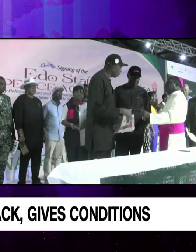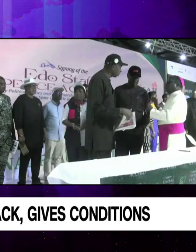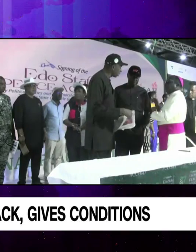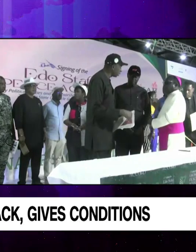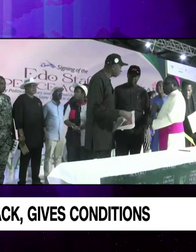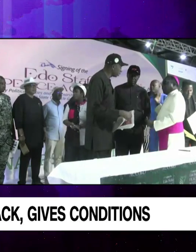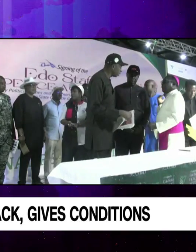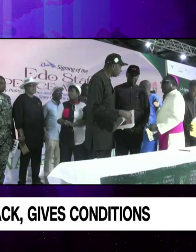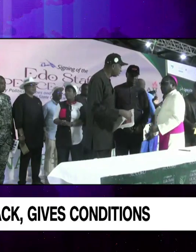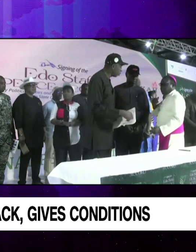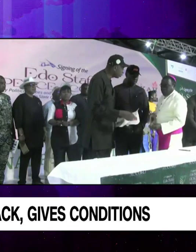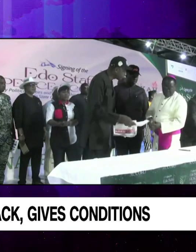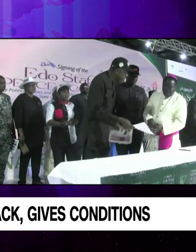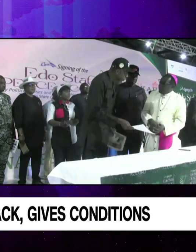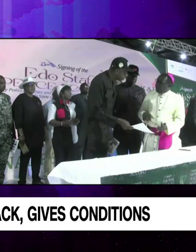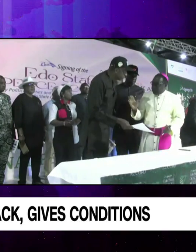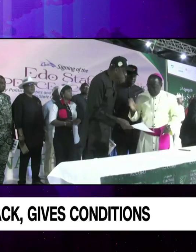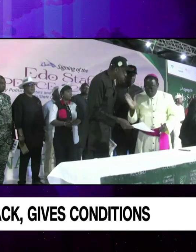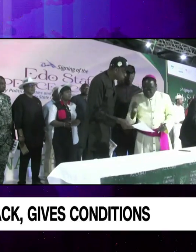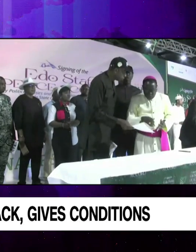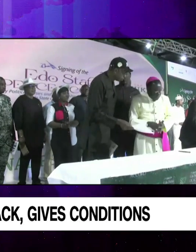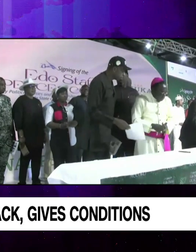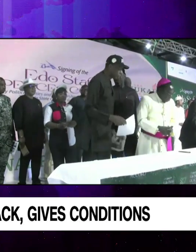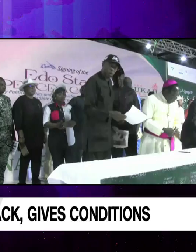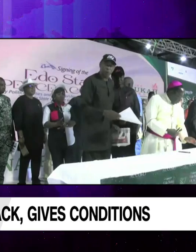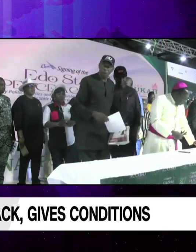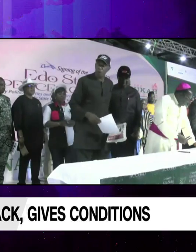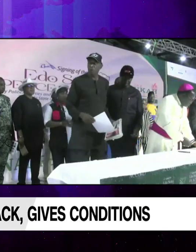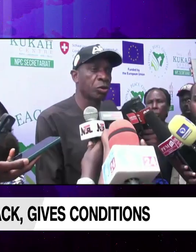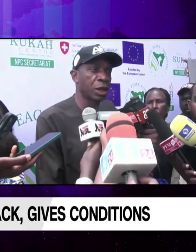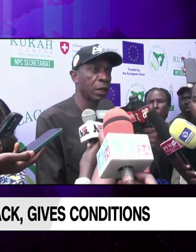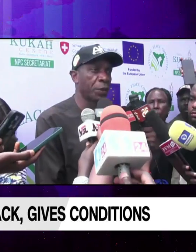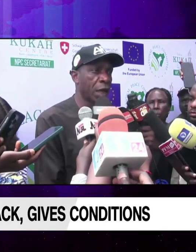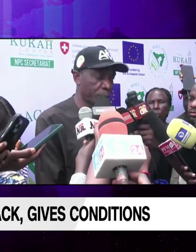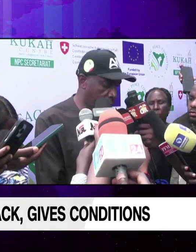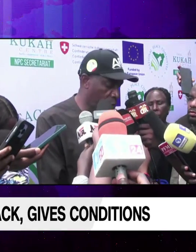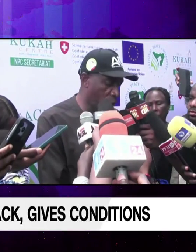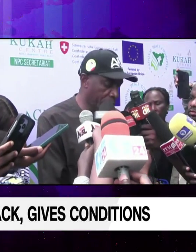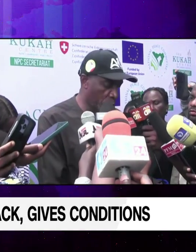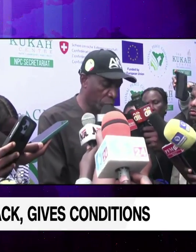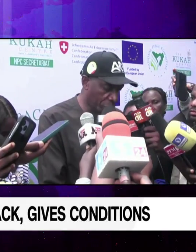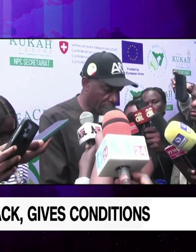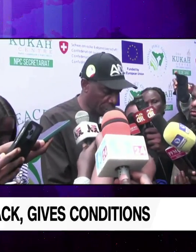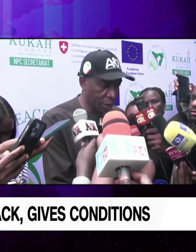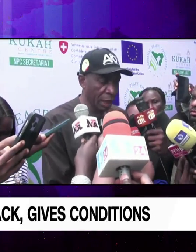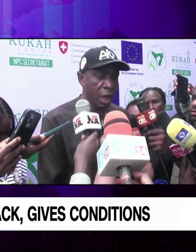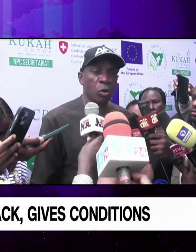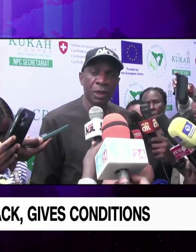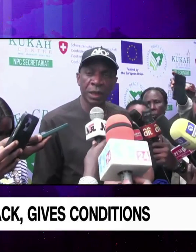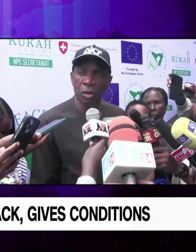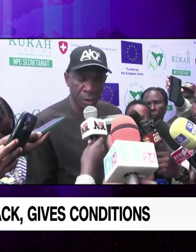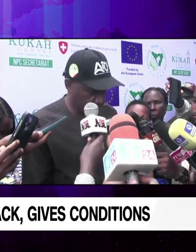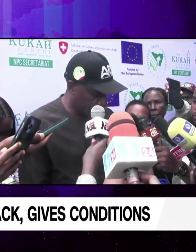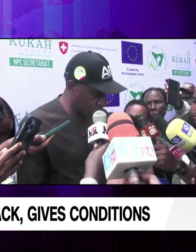The party accused the police of partiality and claimed the umpire had shown the bias and acted in the interest of the all